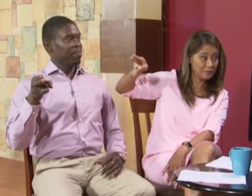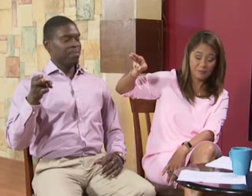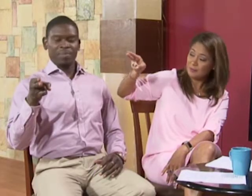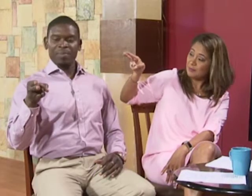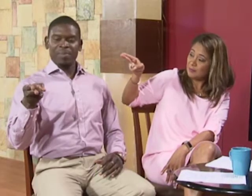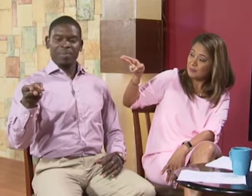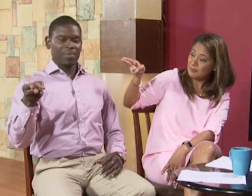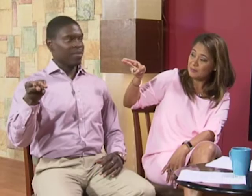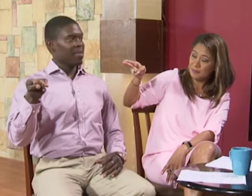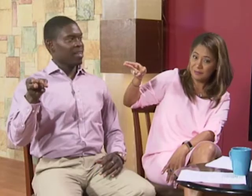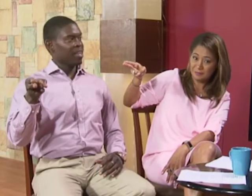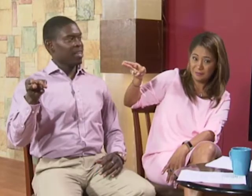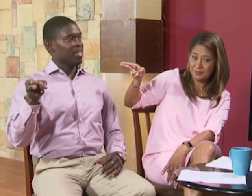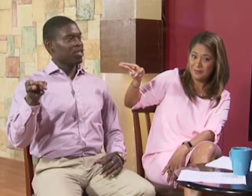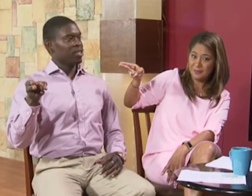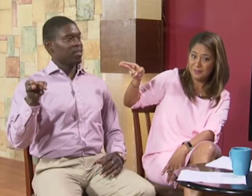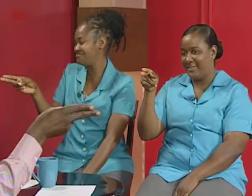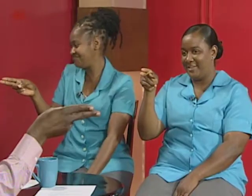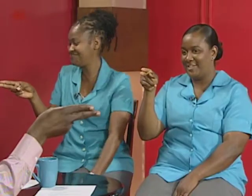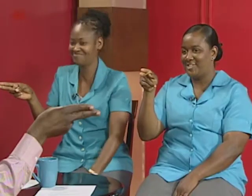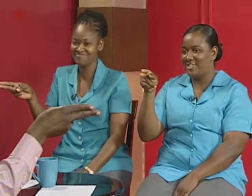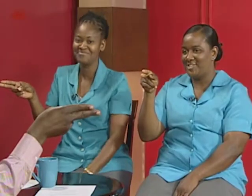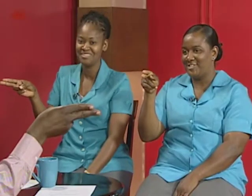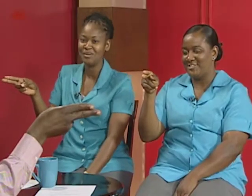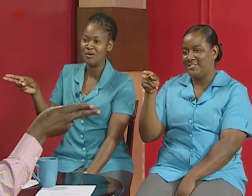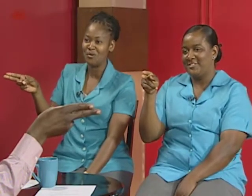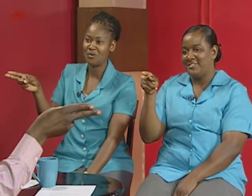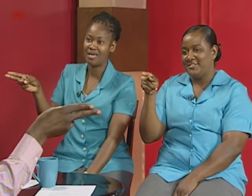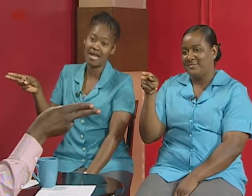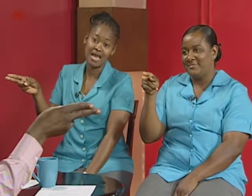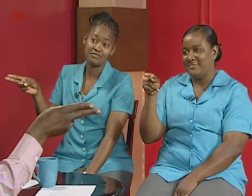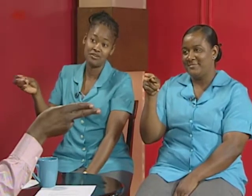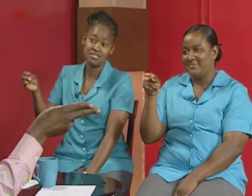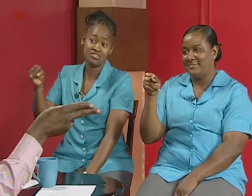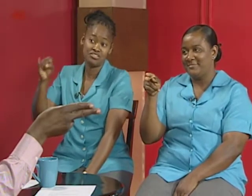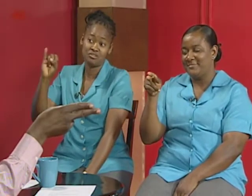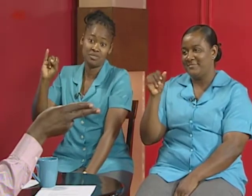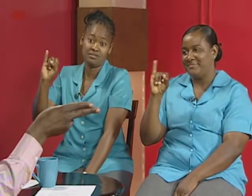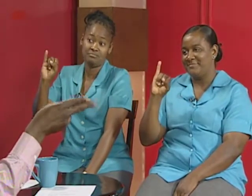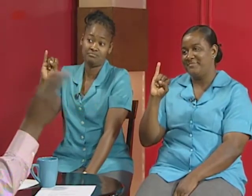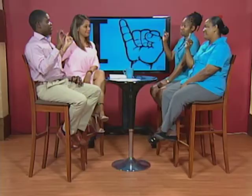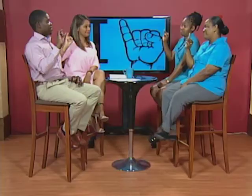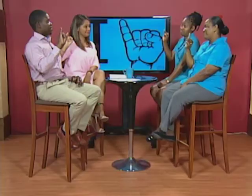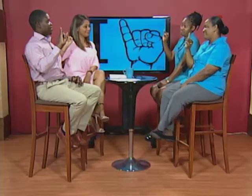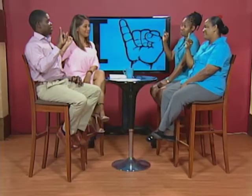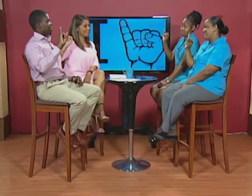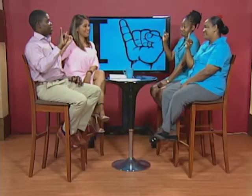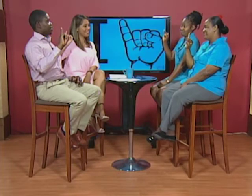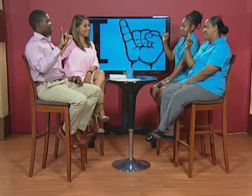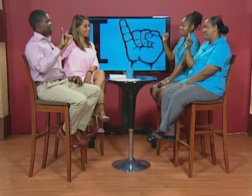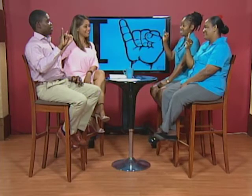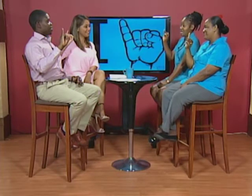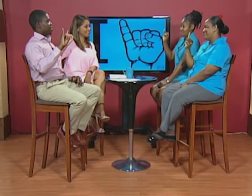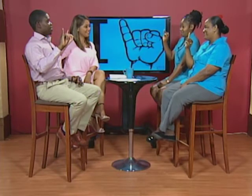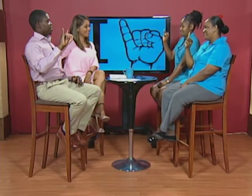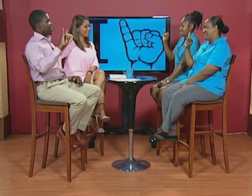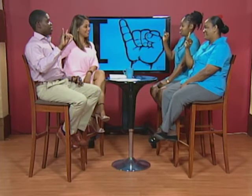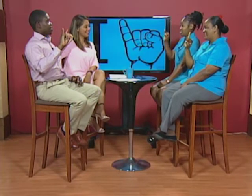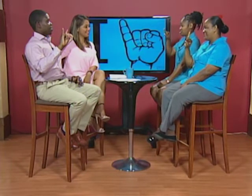you're yeah yeah that's good okay okay and i is very easy just your pinky yeah okay and j just